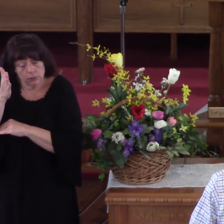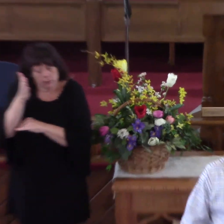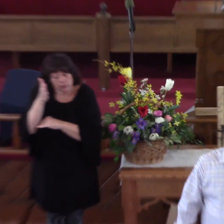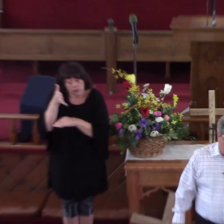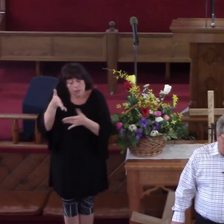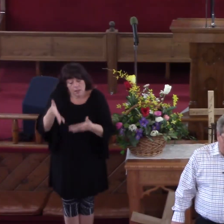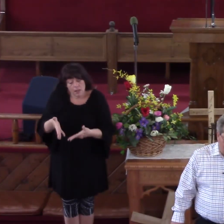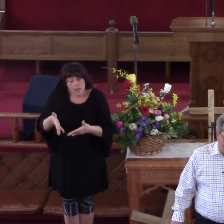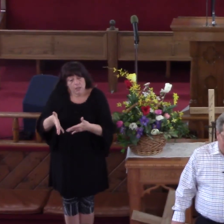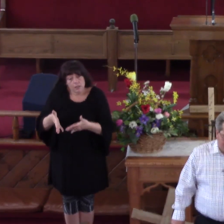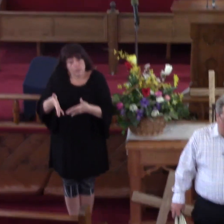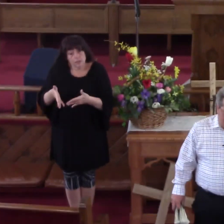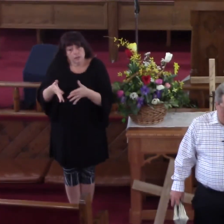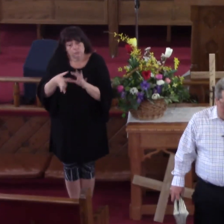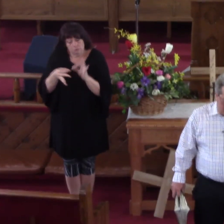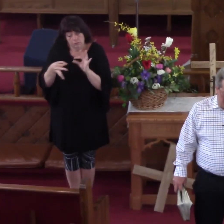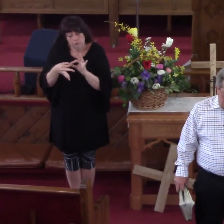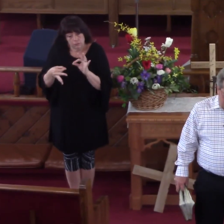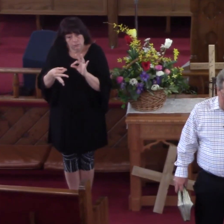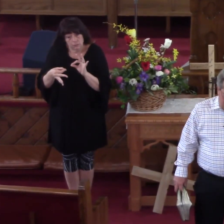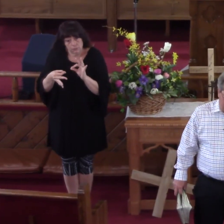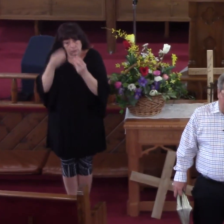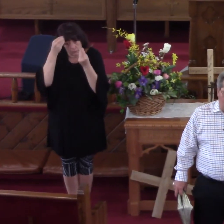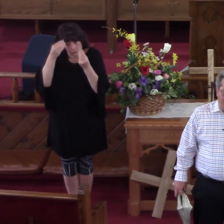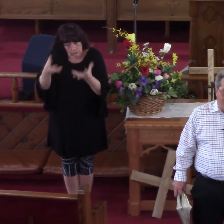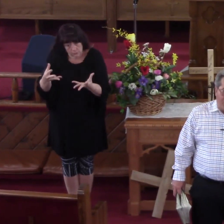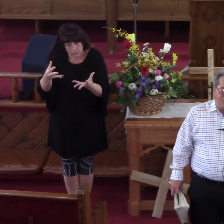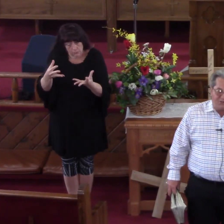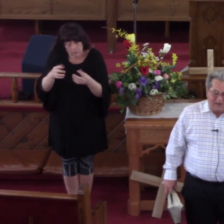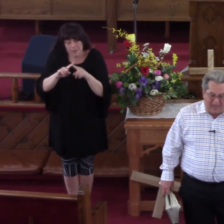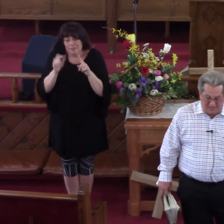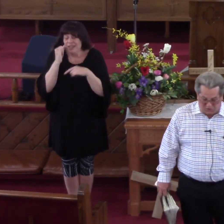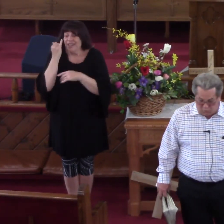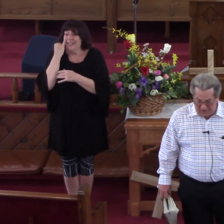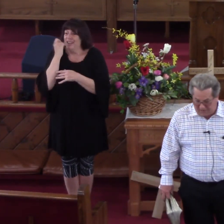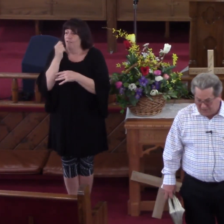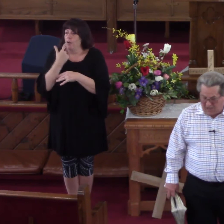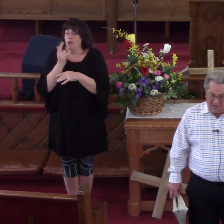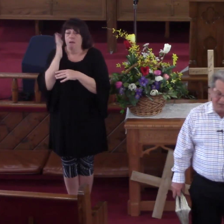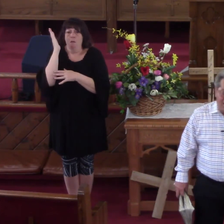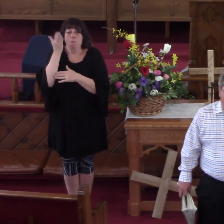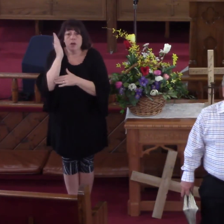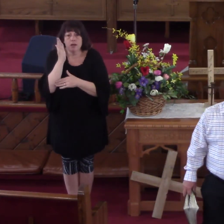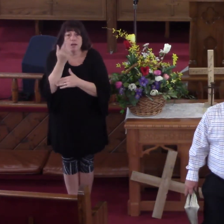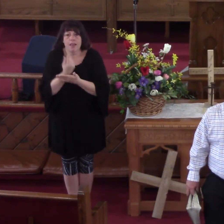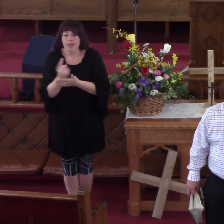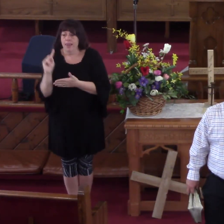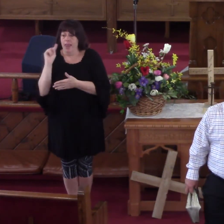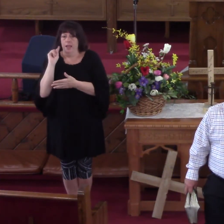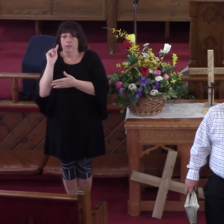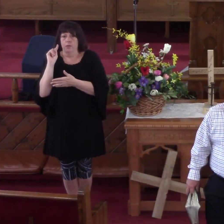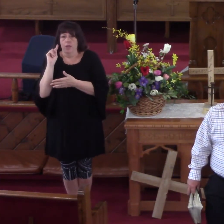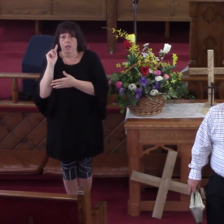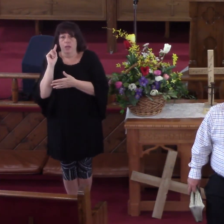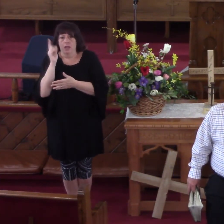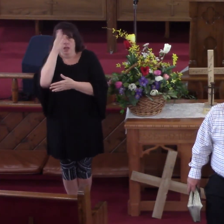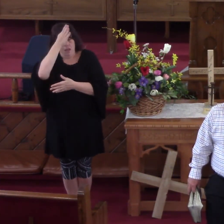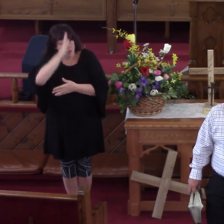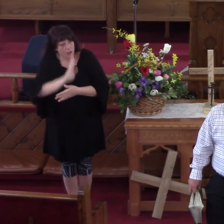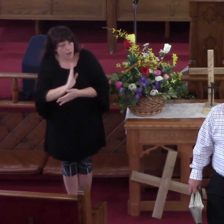Scripture But But I Would Have Preached It Last Week And God Gave It To Me This Week